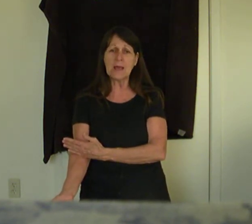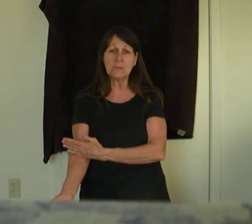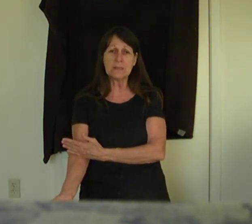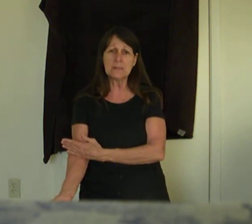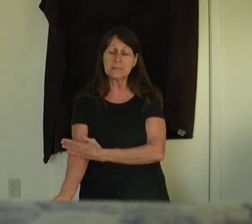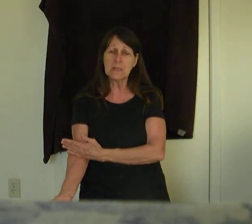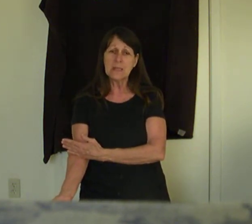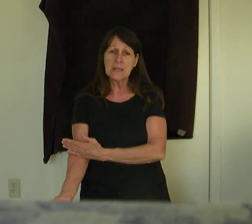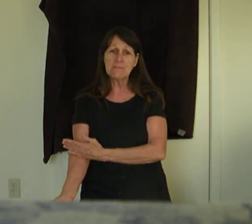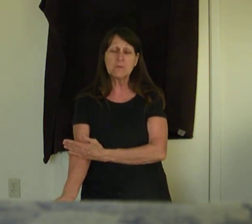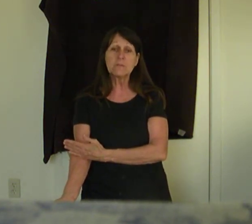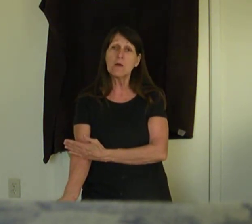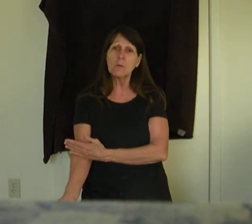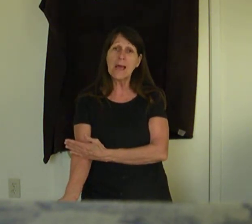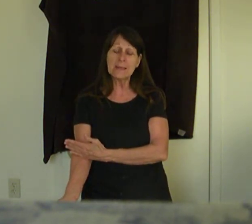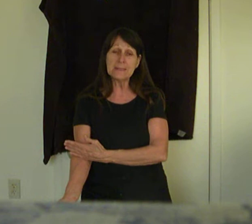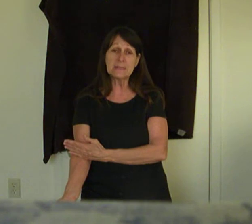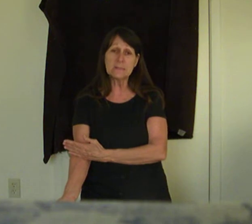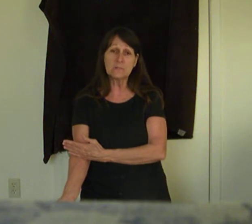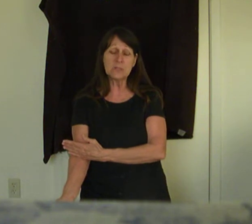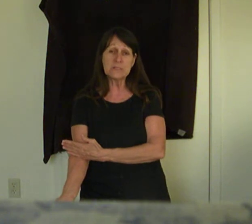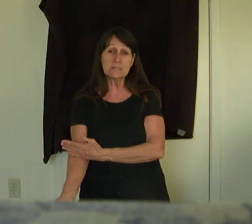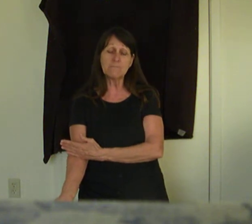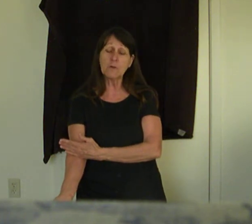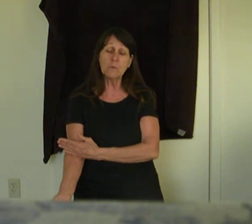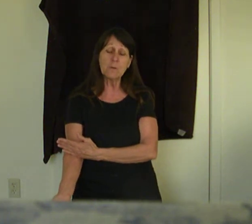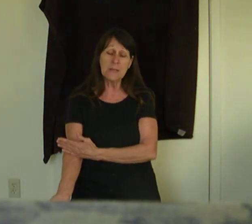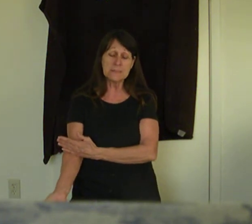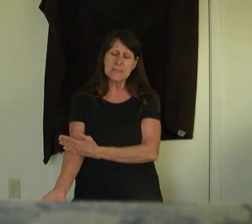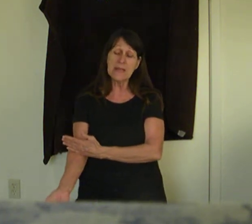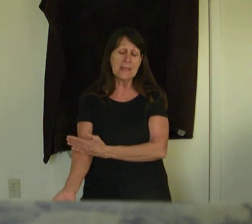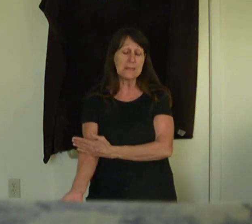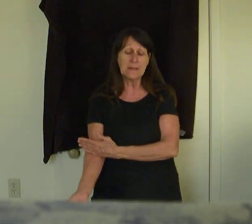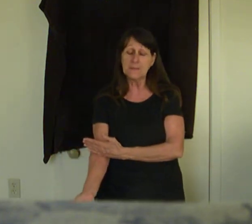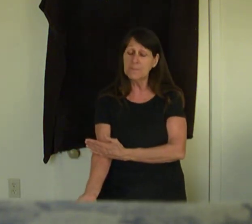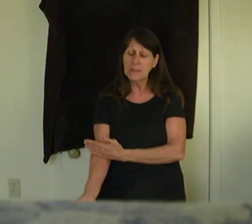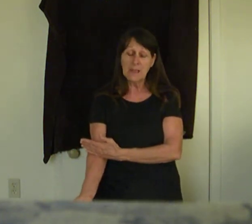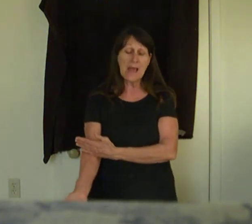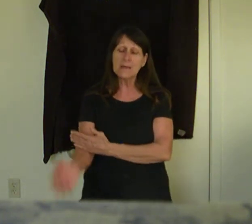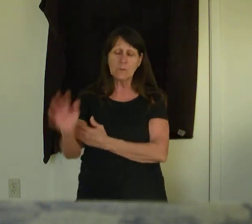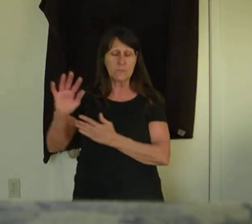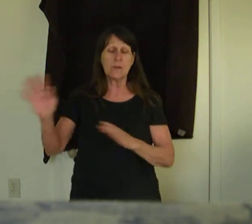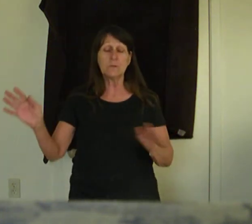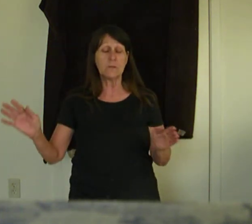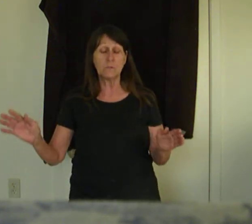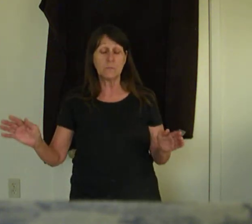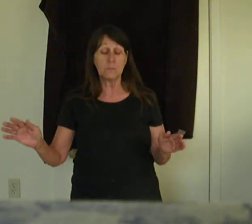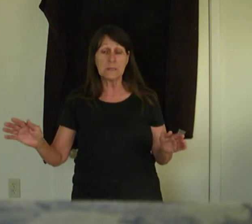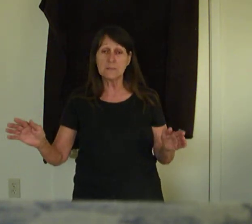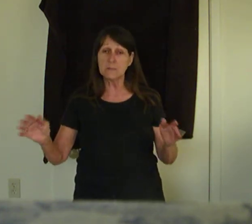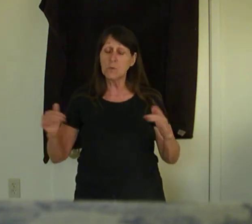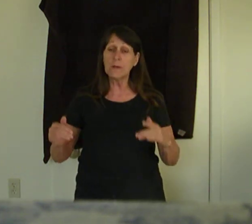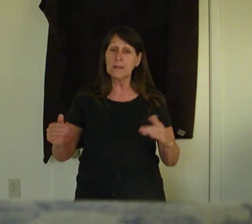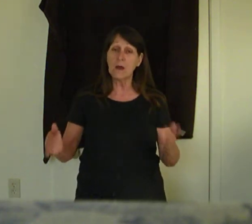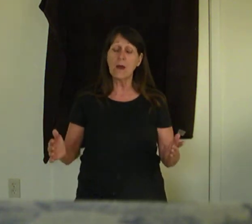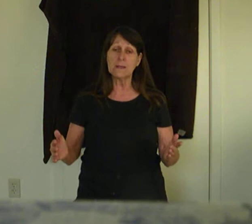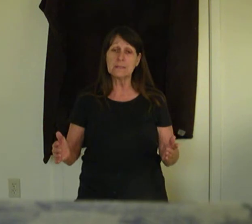because if there's no light in us, Jesus very well may say, I don't know you. Because knowing God is